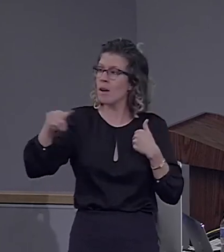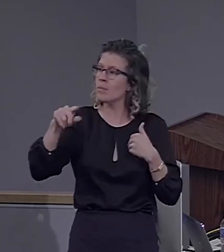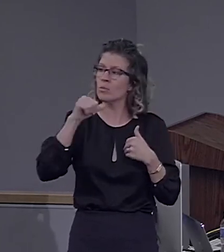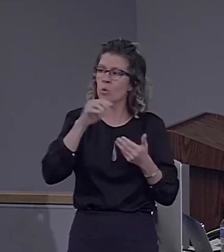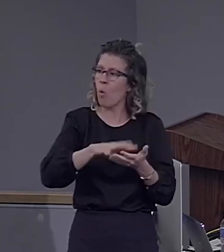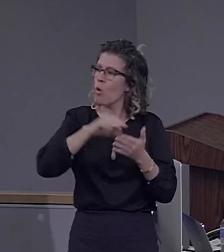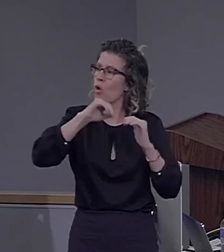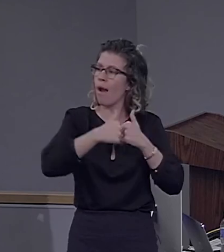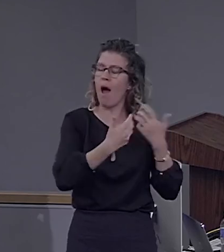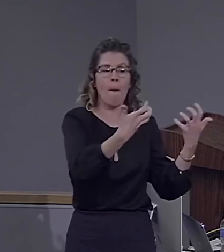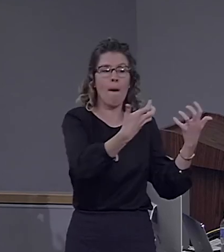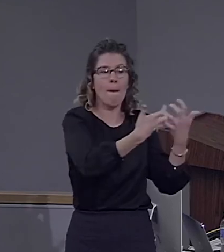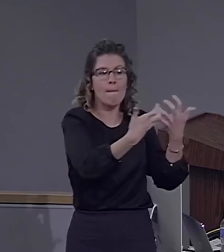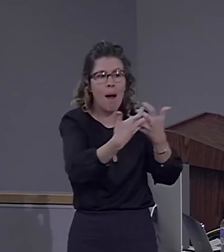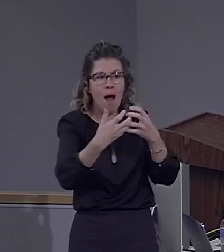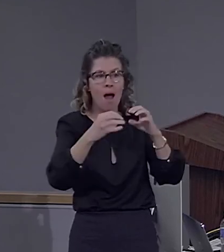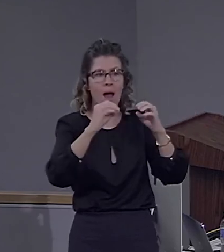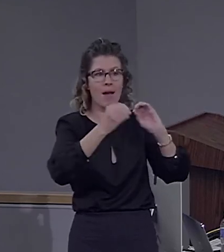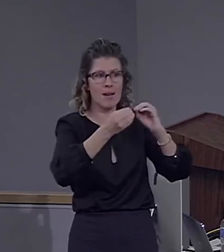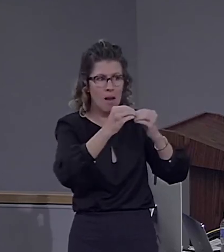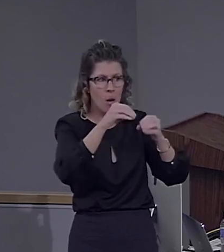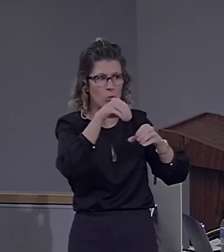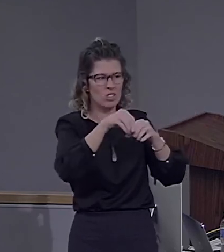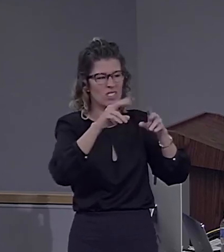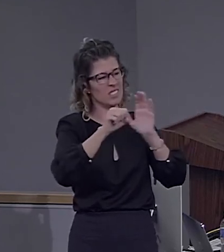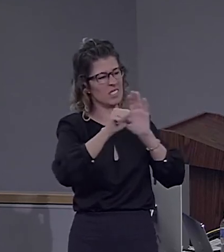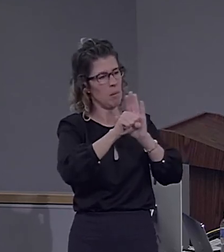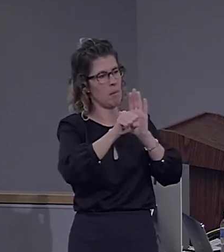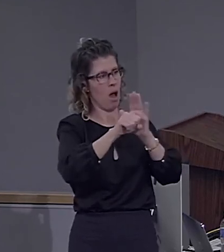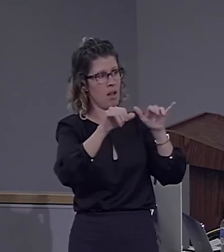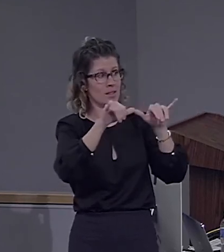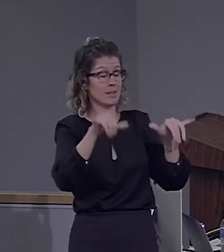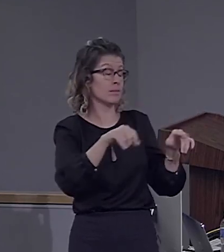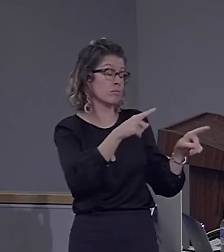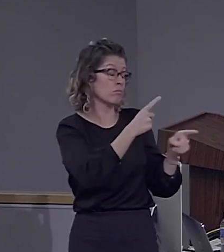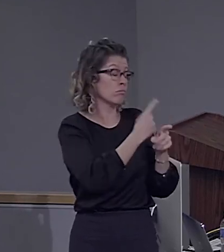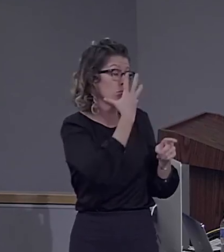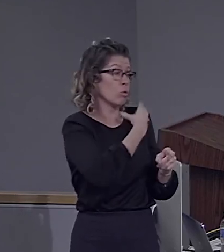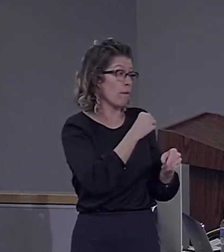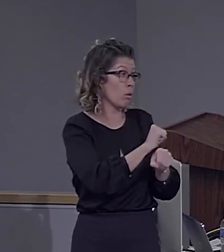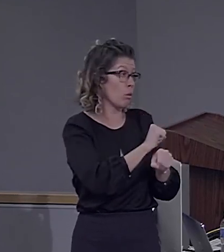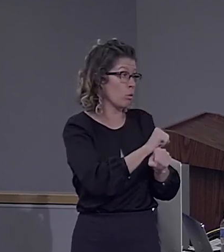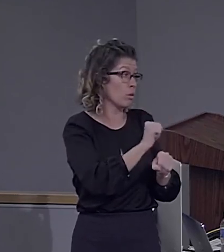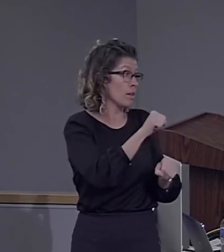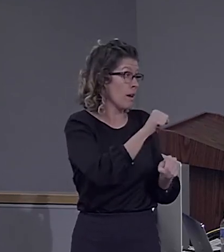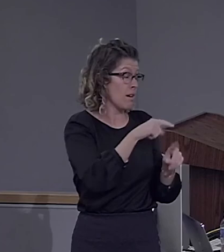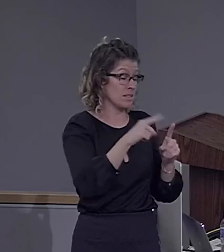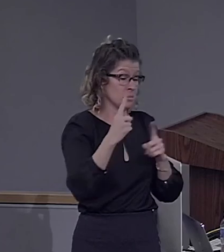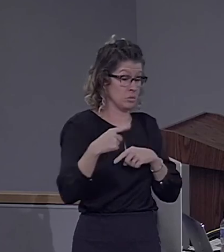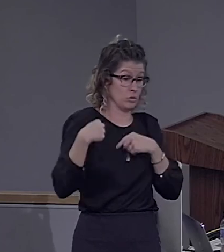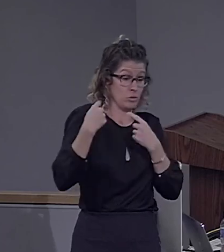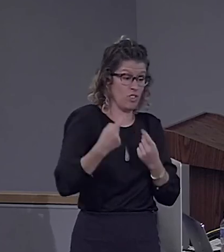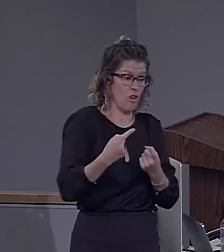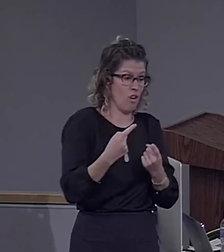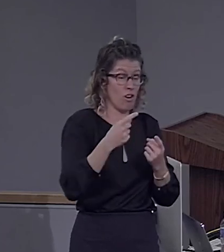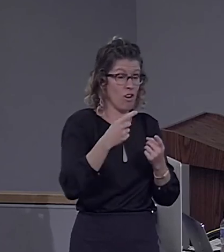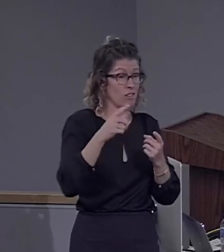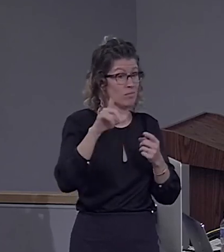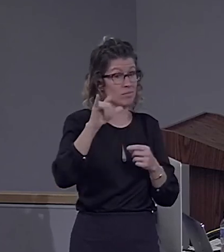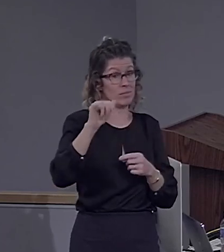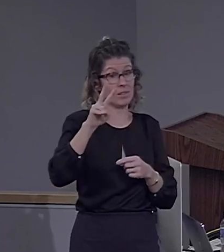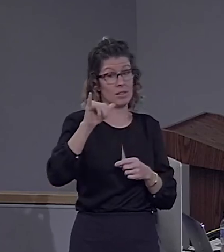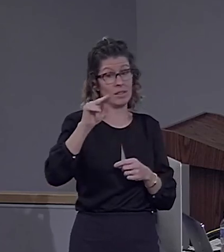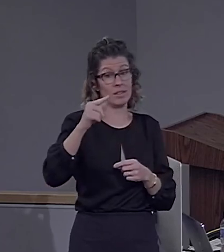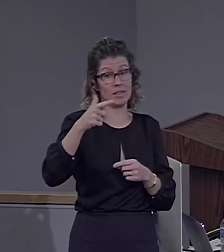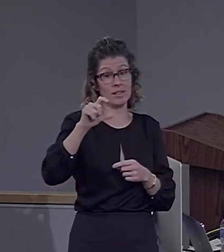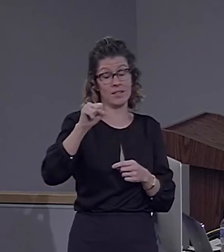numbers in any sort of symbolic system. There's beautiful work, it's really gorgeous. But so, for instance, Margaret Livingstone has been